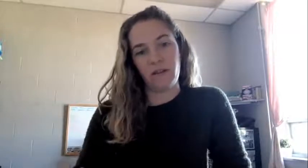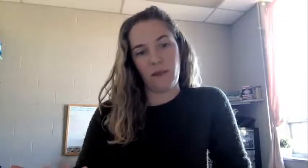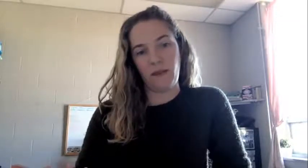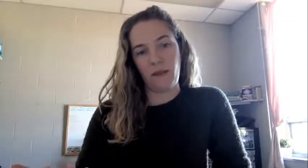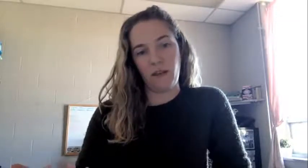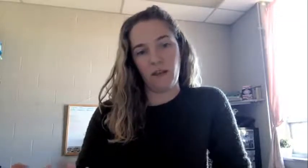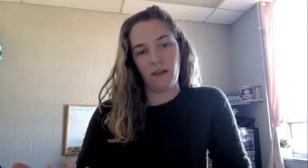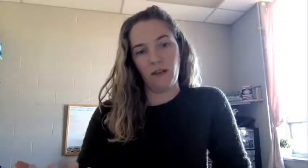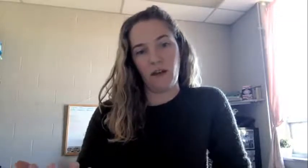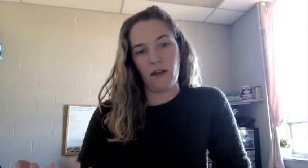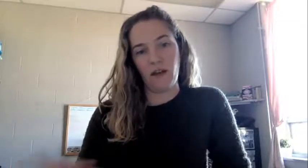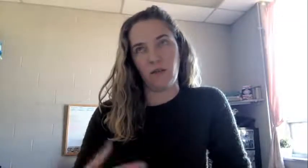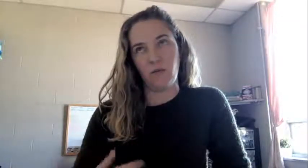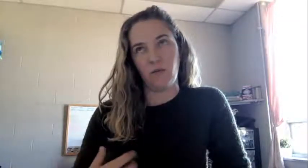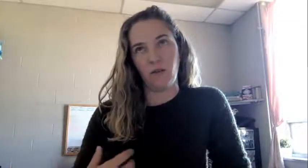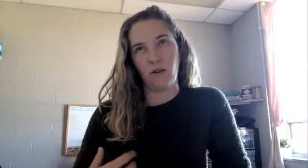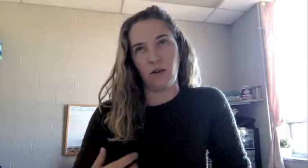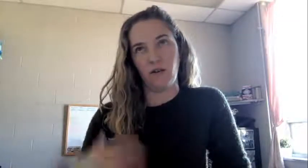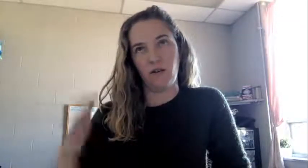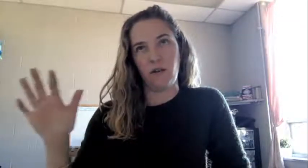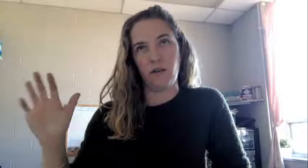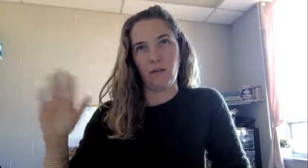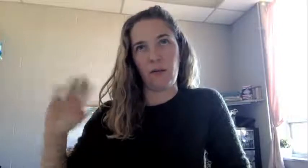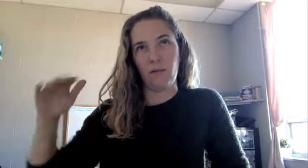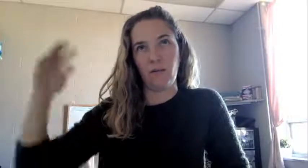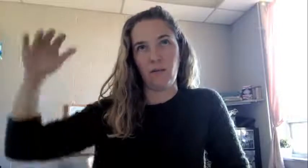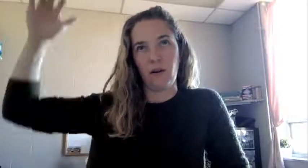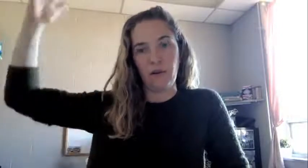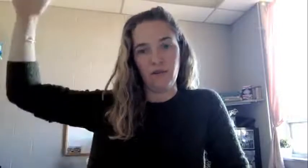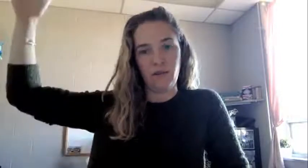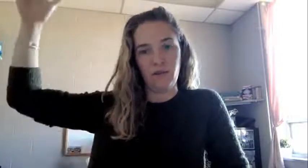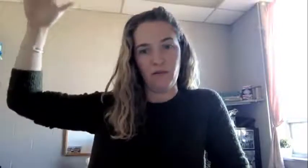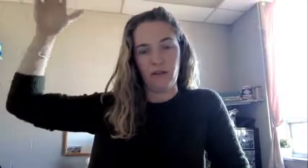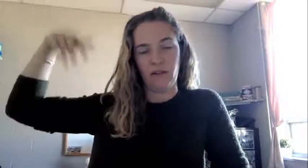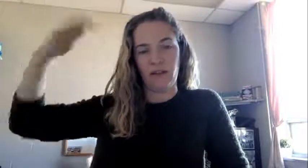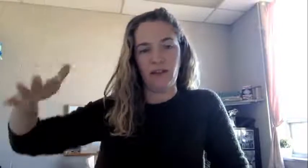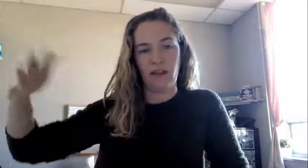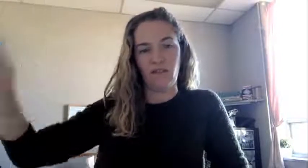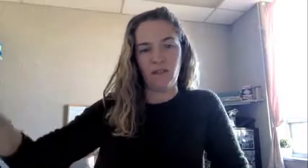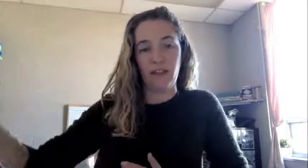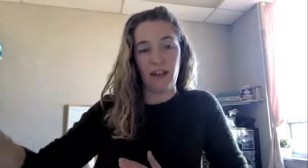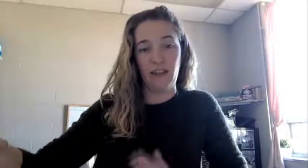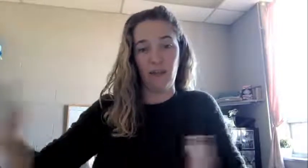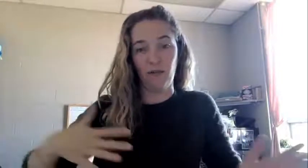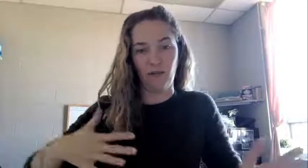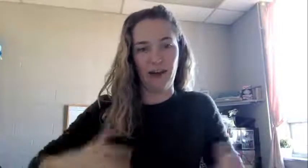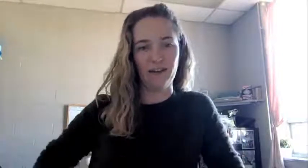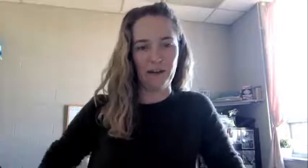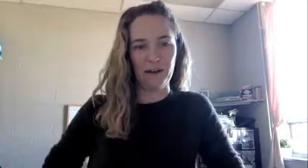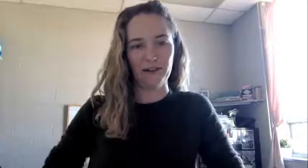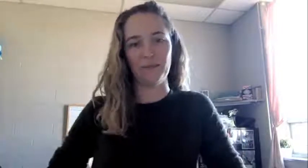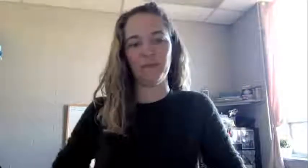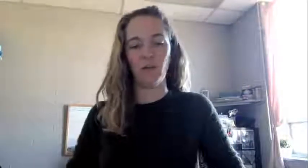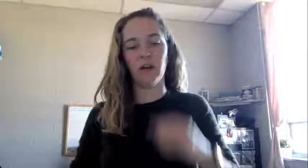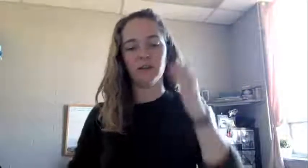the main thing that you're, you know, the people who are above you and get to say, if you stay there or have to go find a job somewhere else,